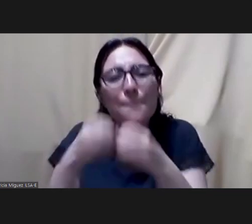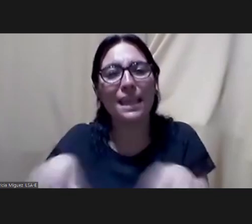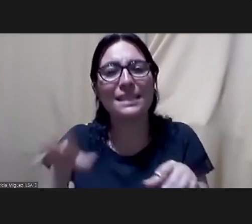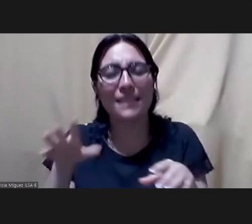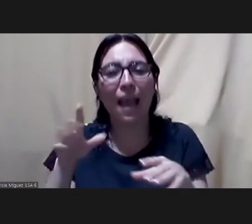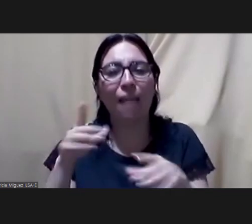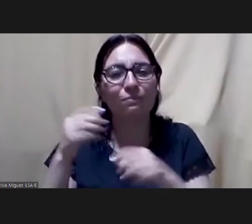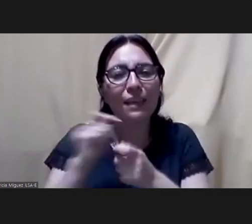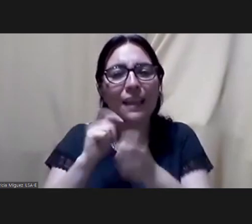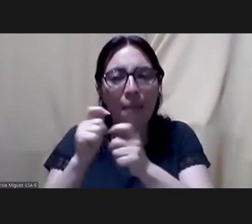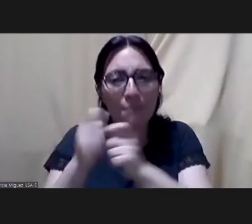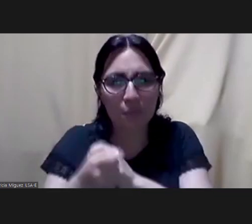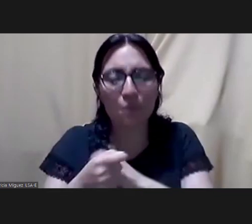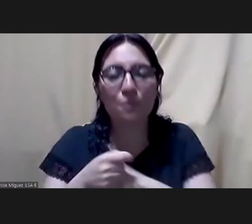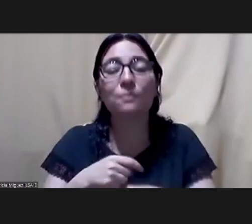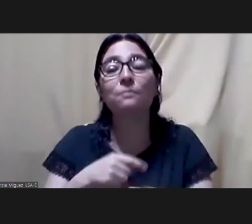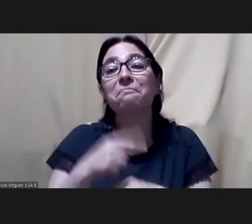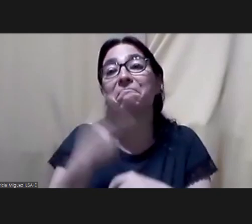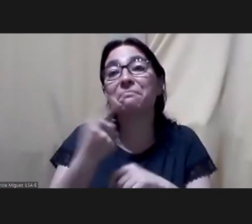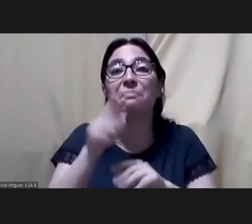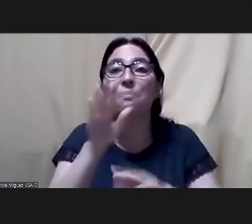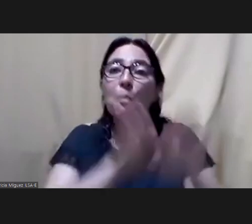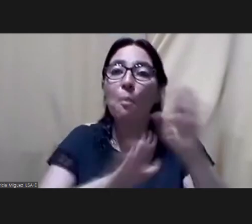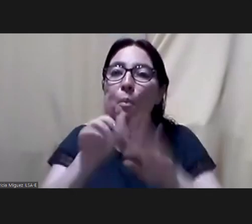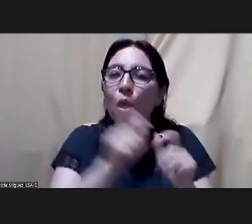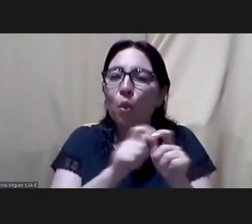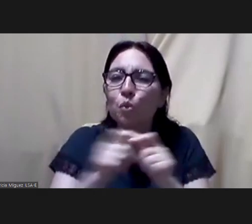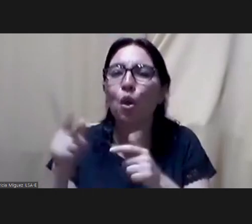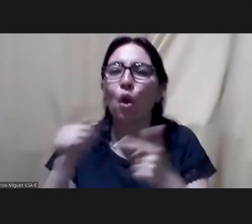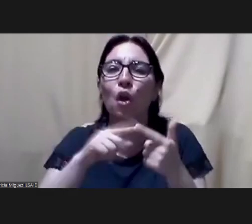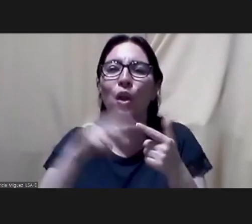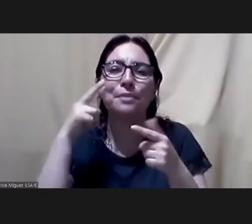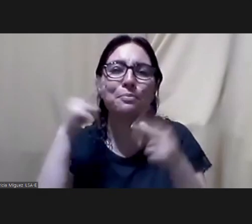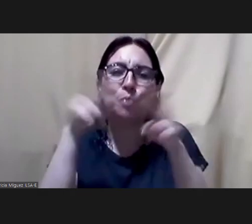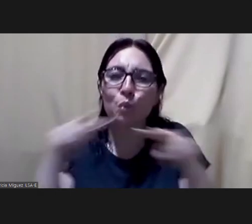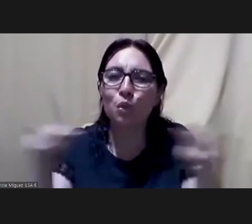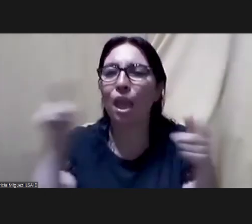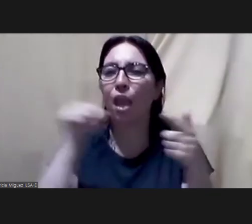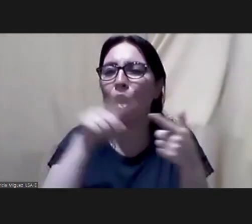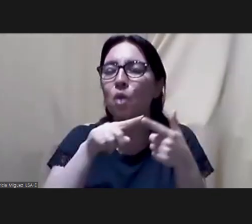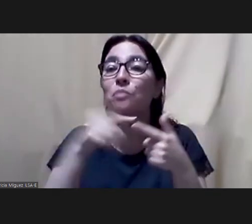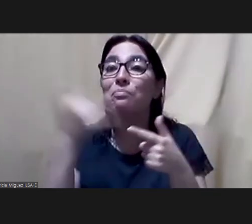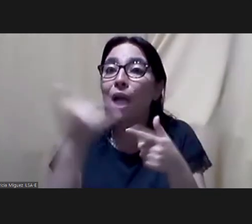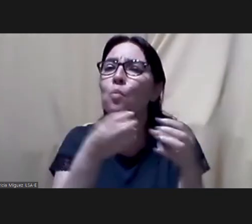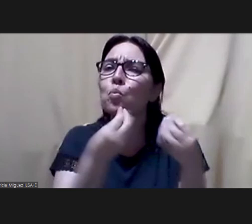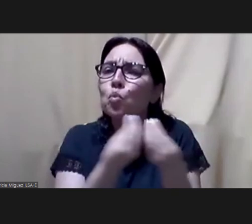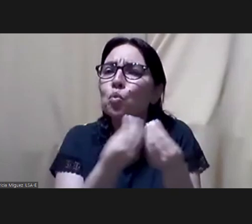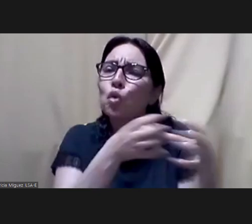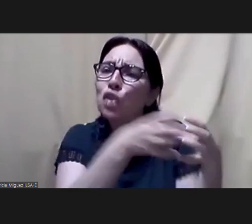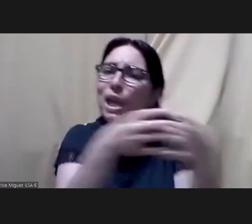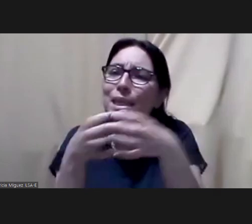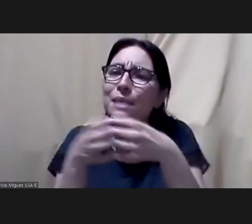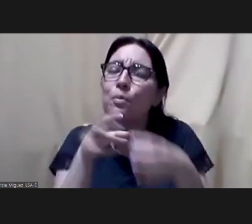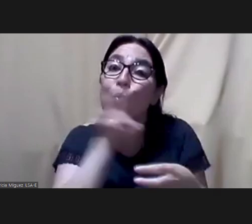the the starting point of everything from uh productions and museums there are teams